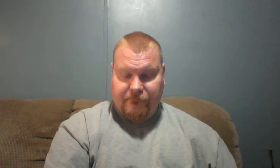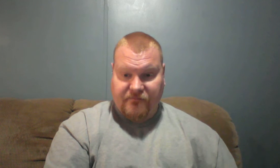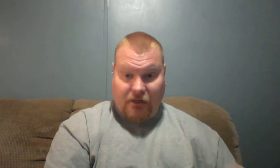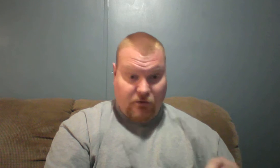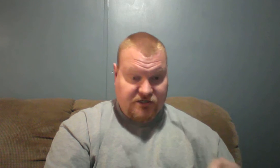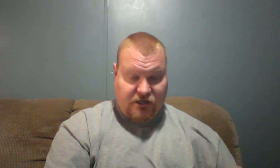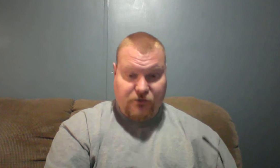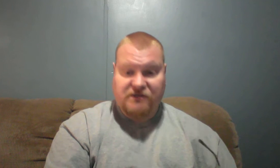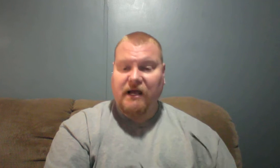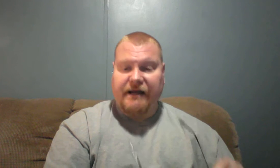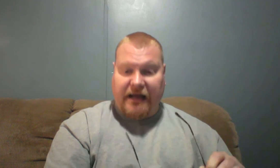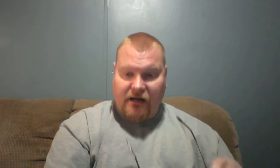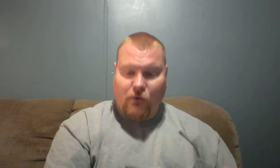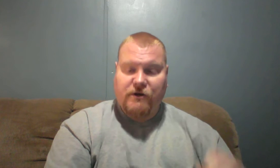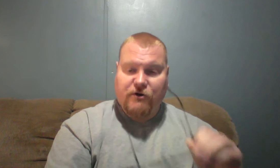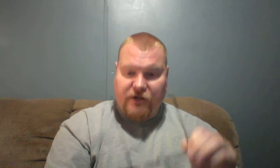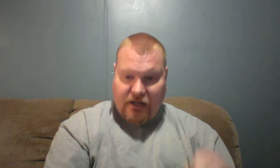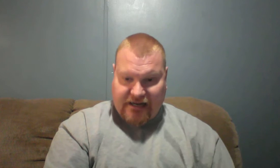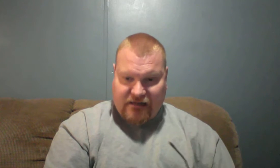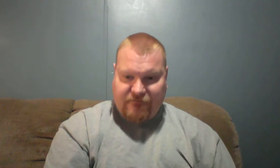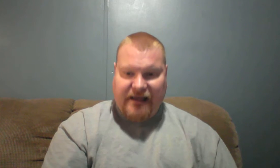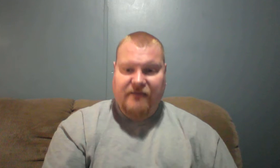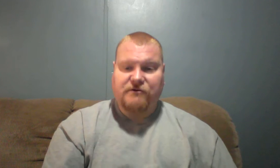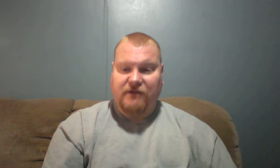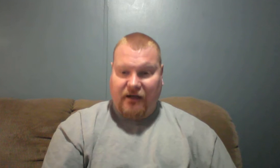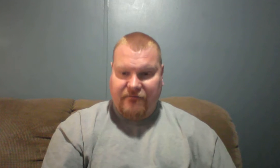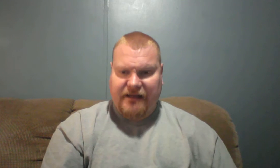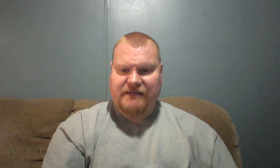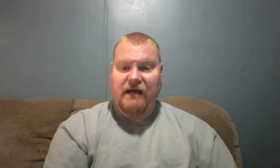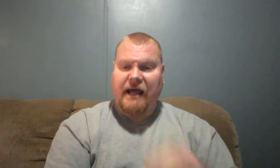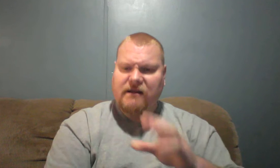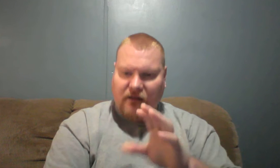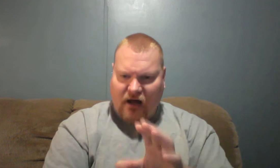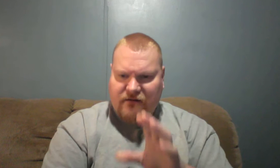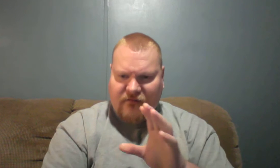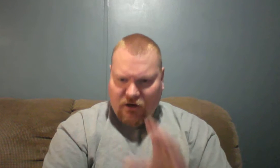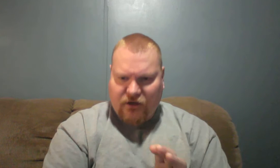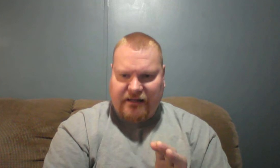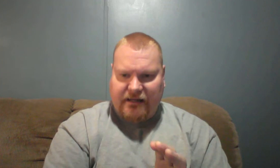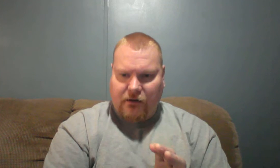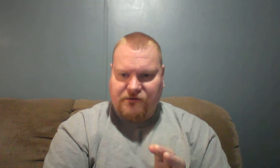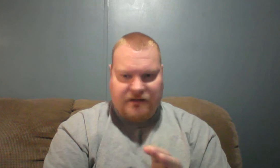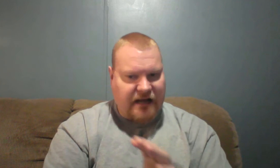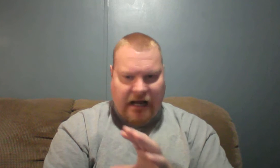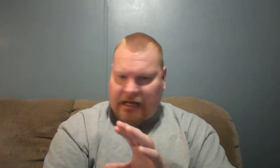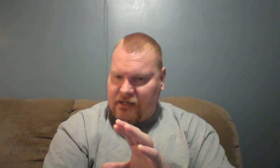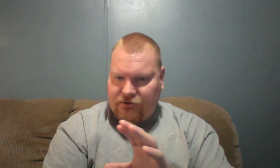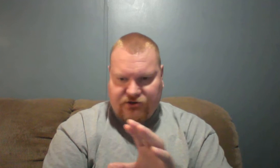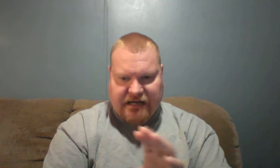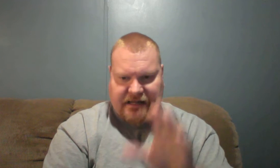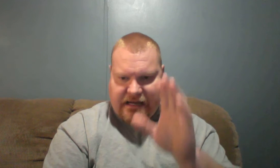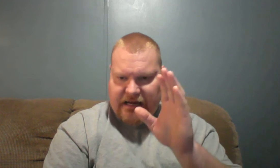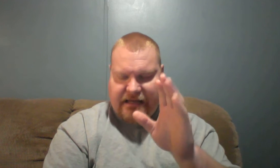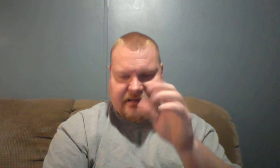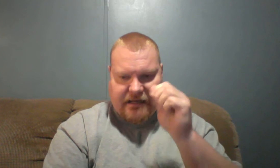No excuses. Now, I know when you're young in the faith, there's a lot of things and a lot of learning that goes with it. I understand that. I get that,